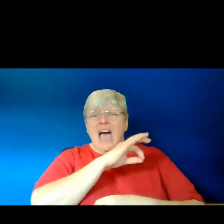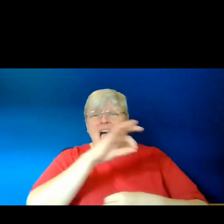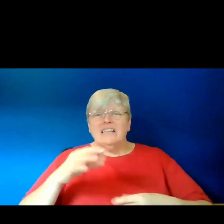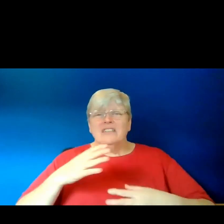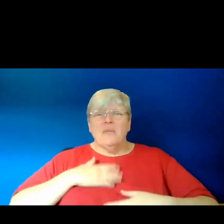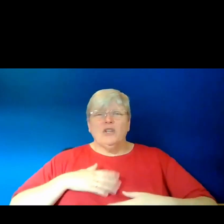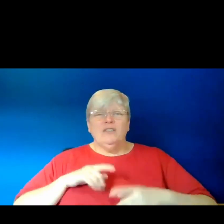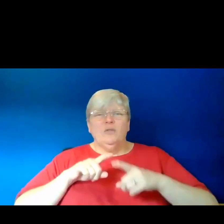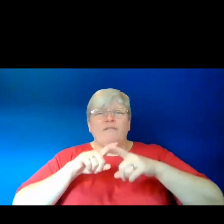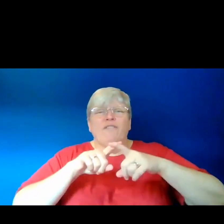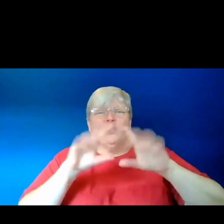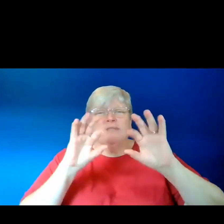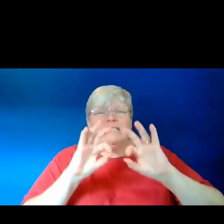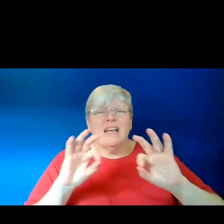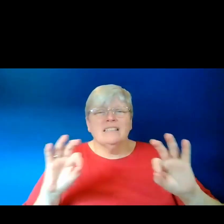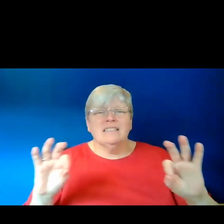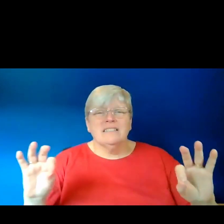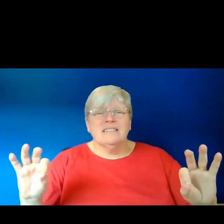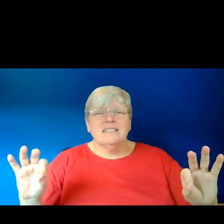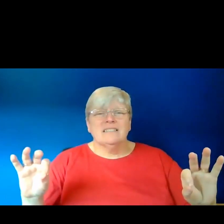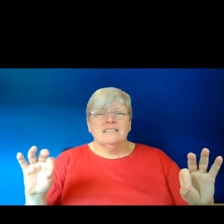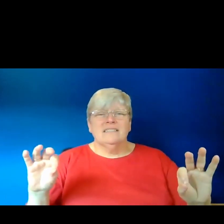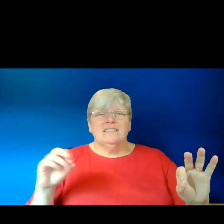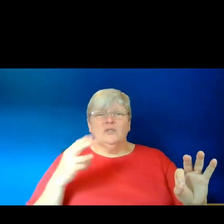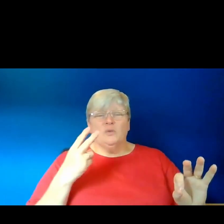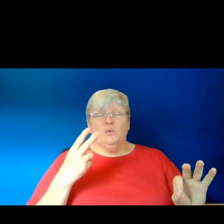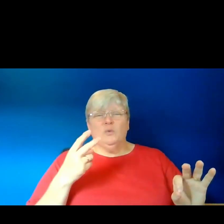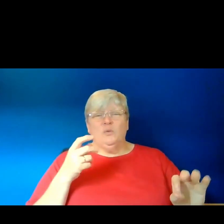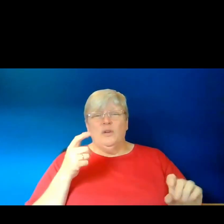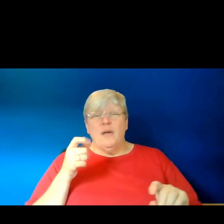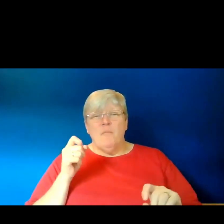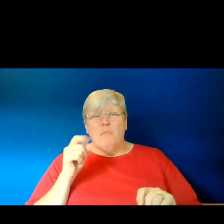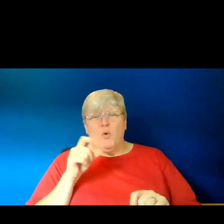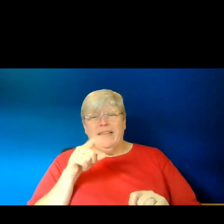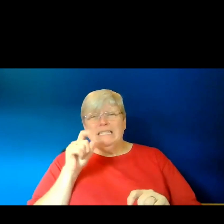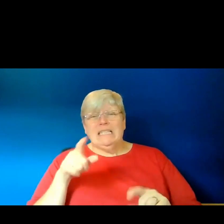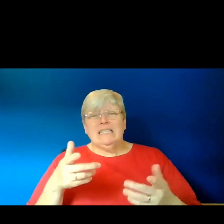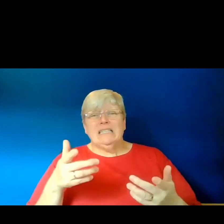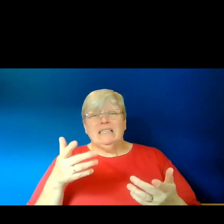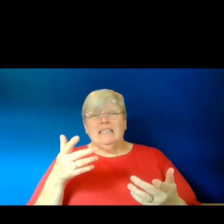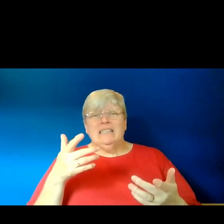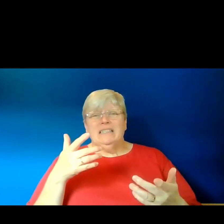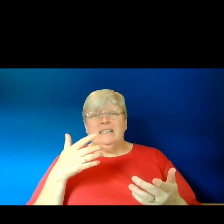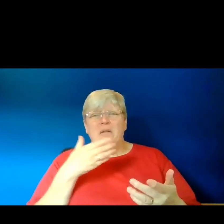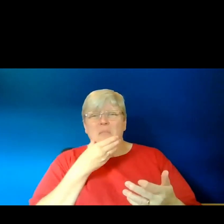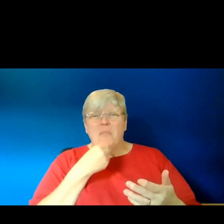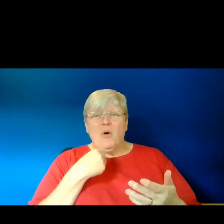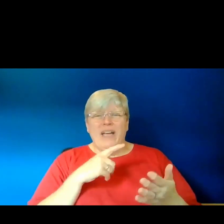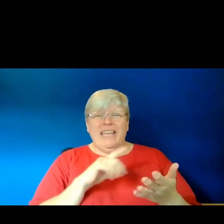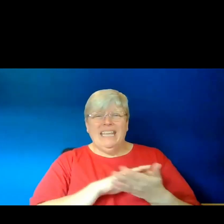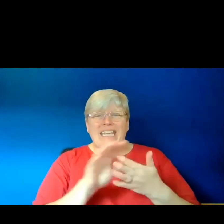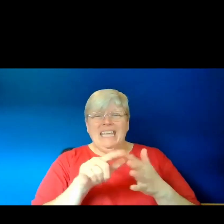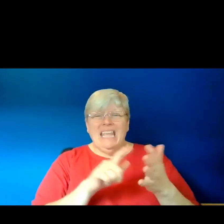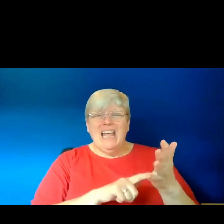body to follow her into silence. 17. 2. Bullets at his teenage boy's heels,